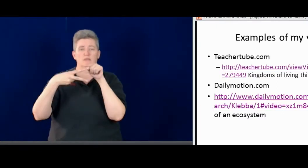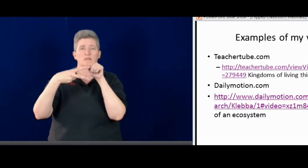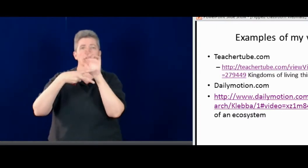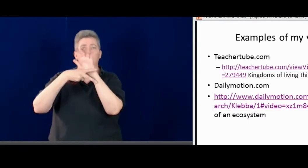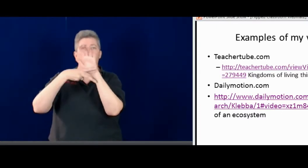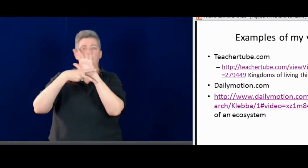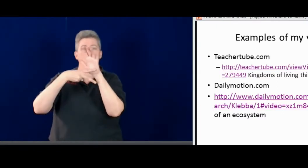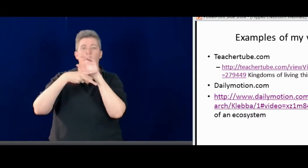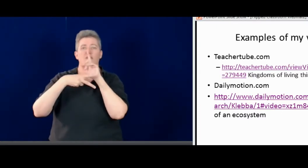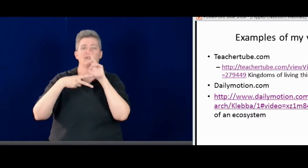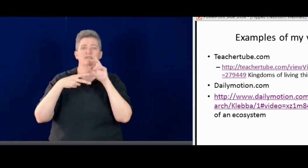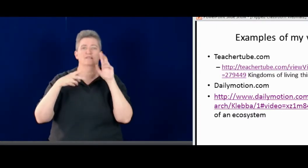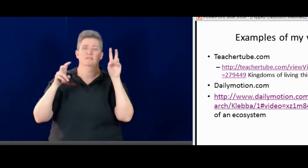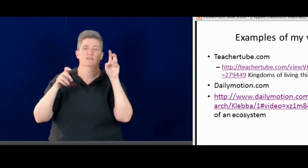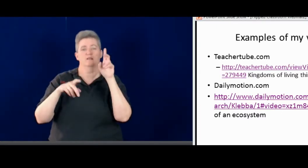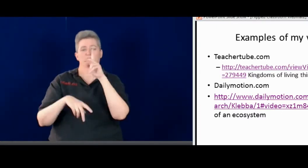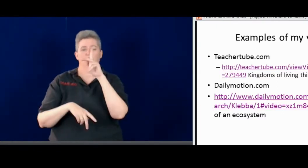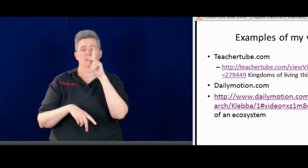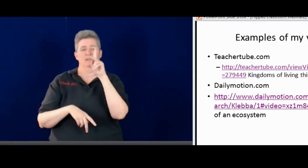Let's do the TeacherTube.